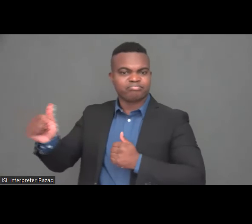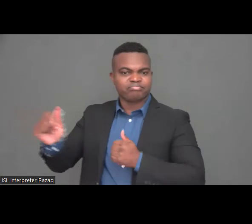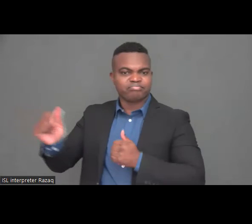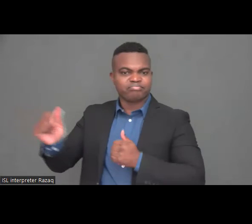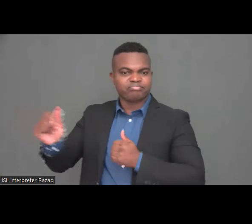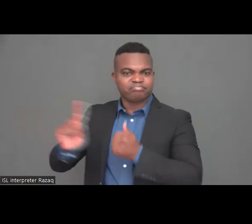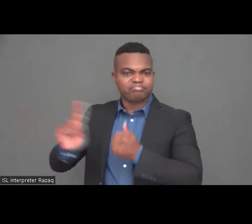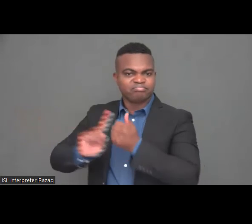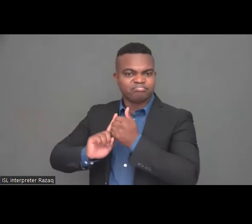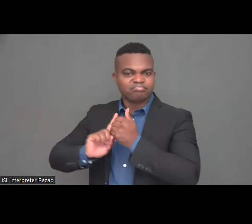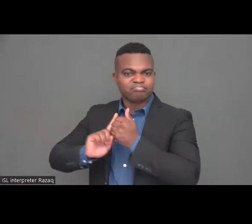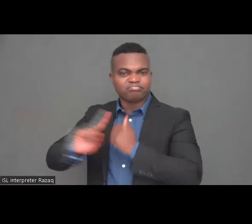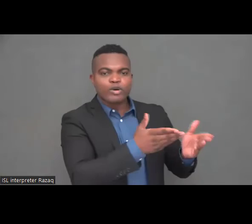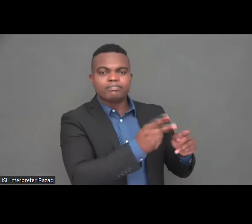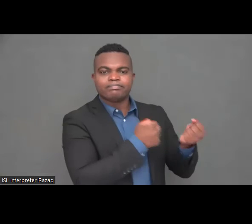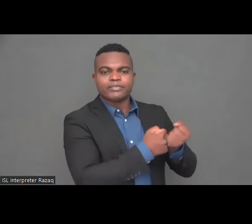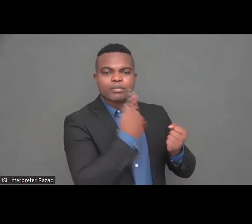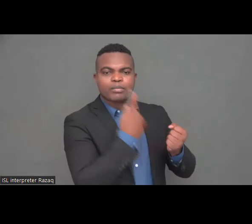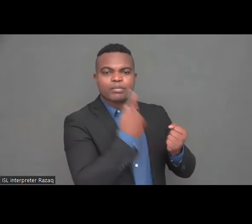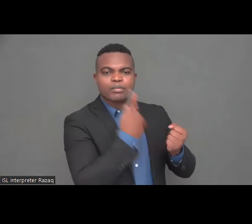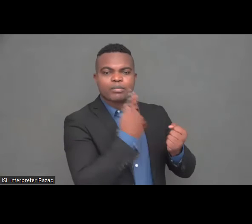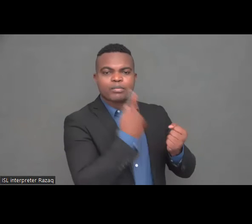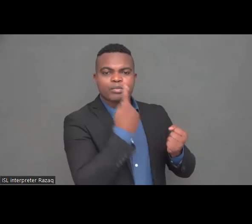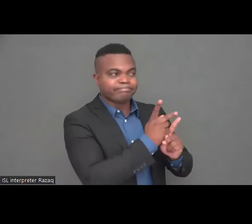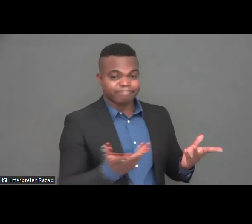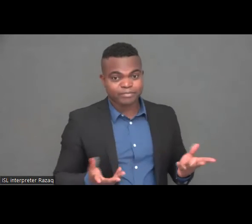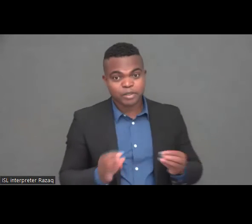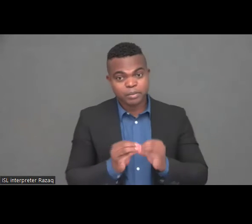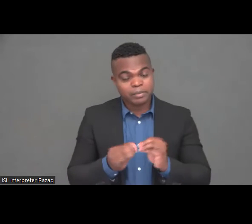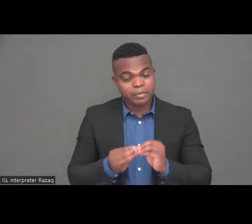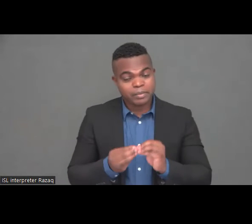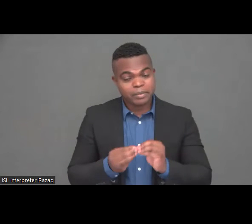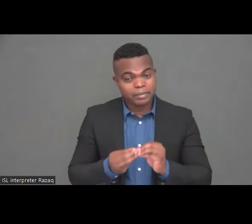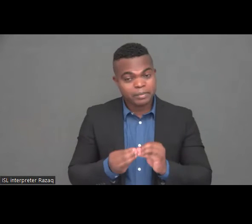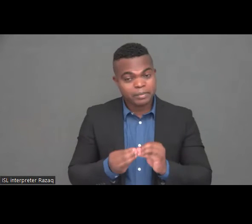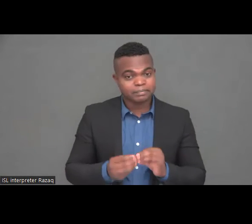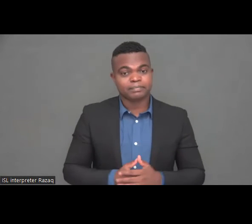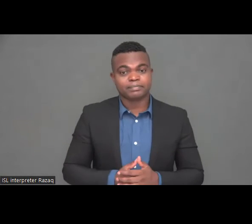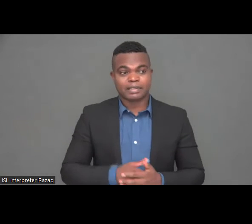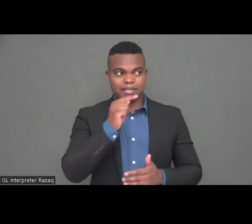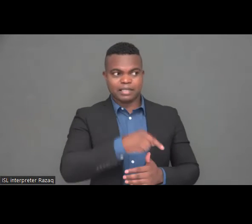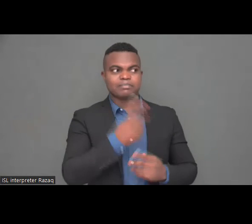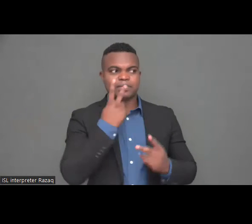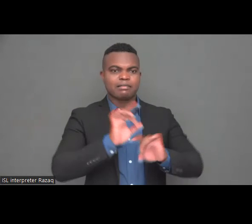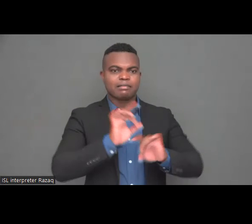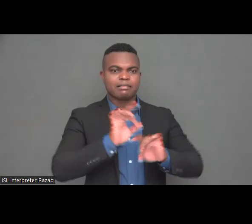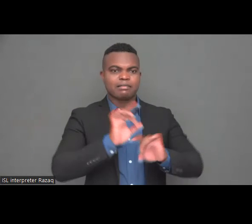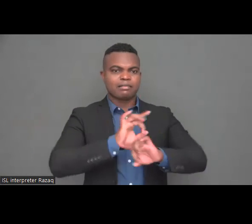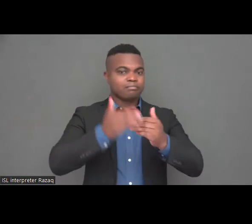humanitarian crisis within the crisis. The humanitarian